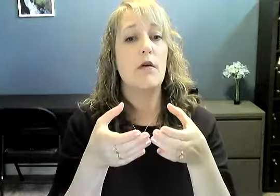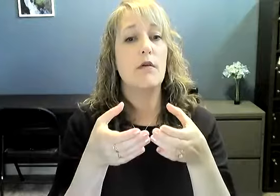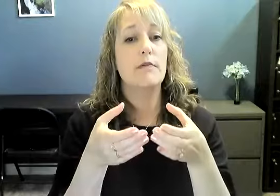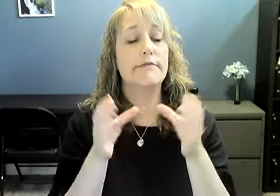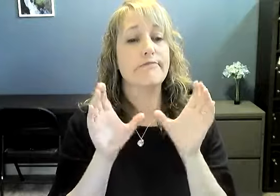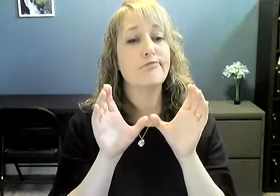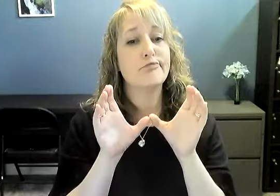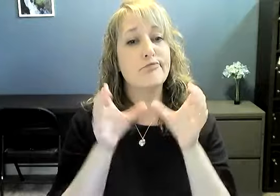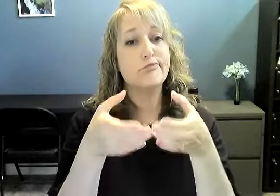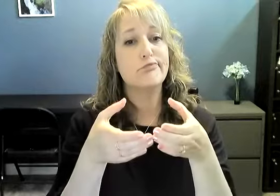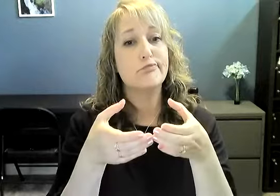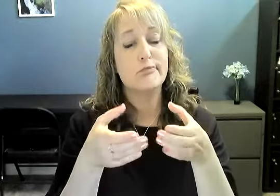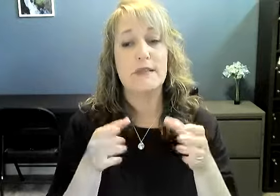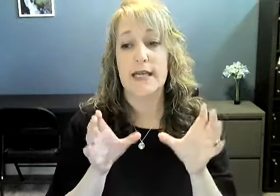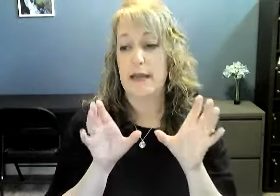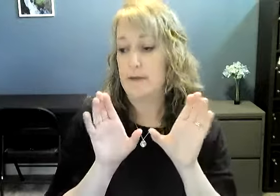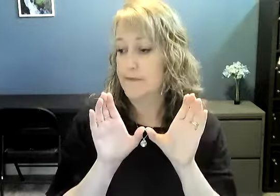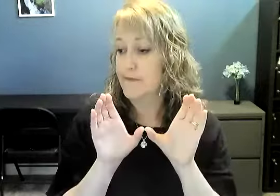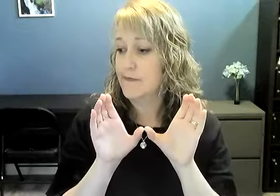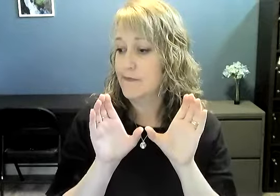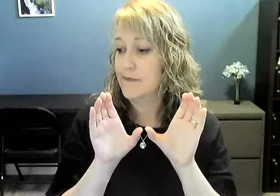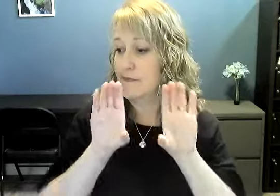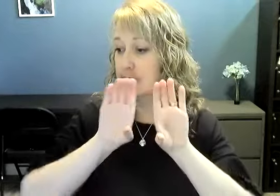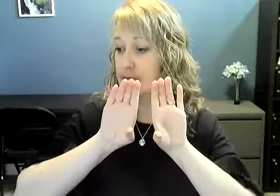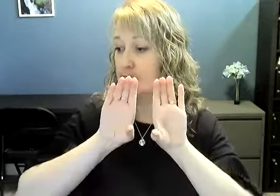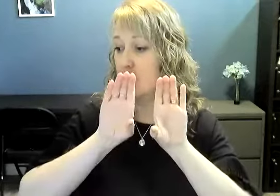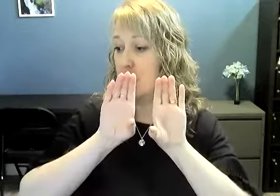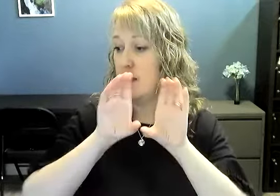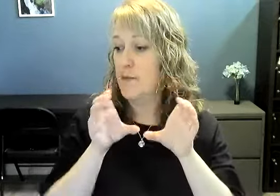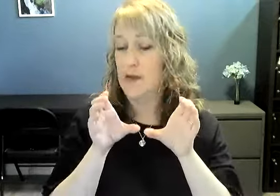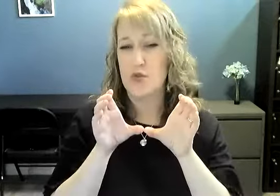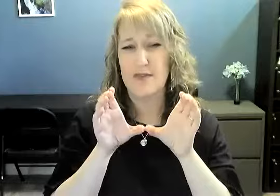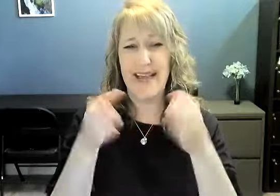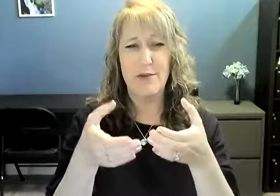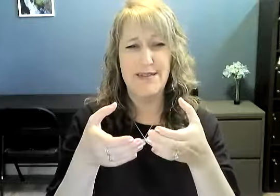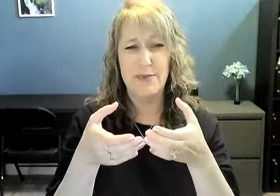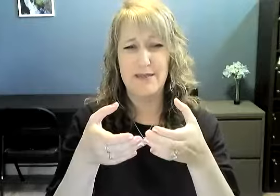like, not up, but sort of sideways a little bit.